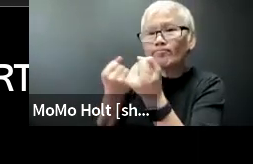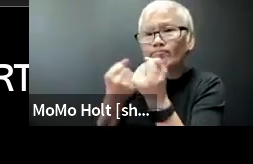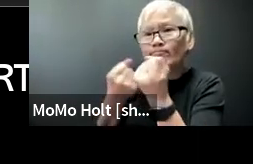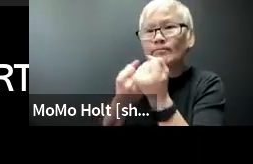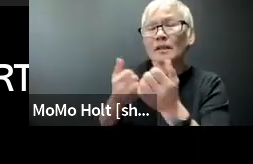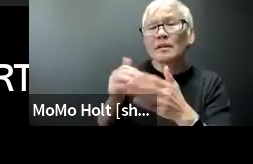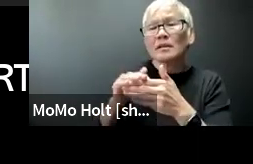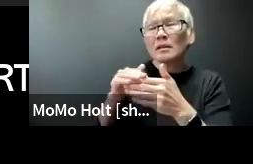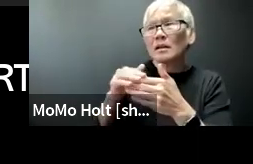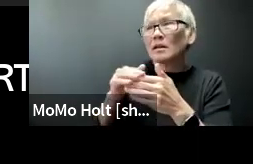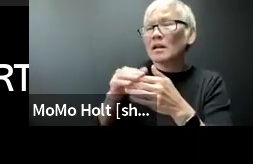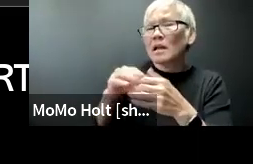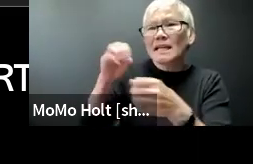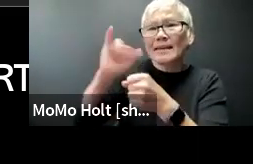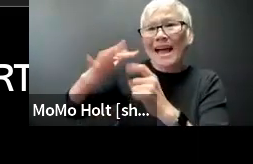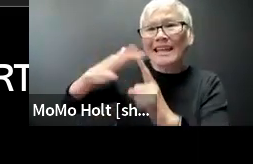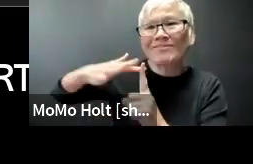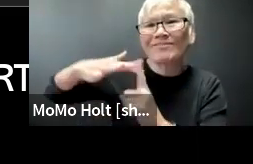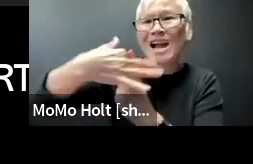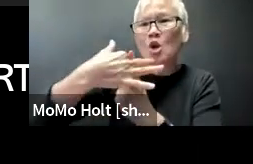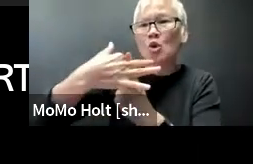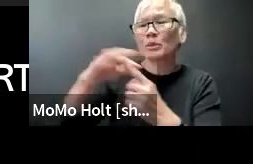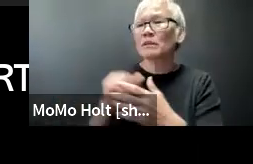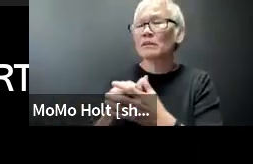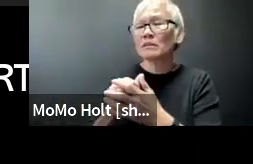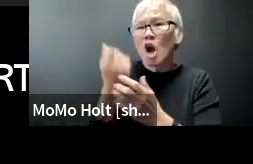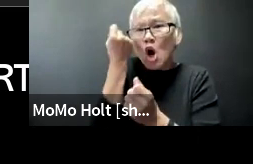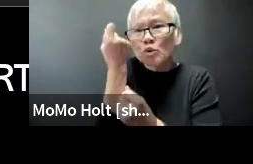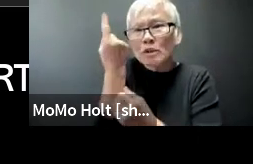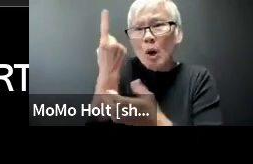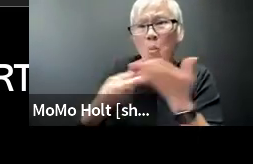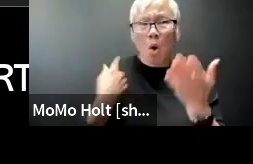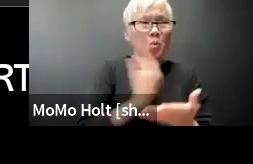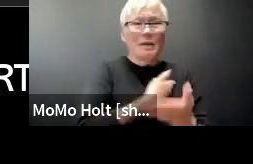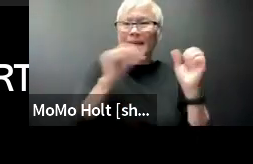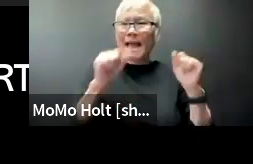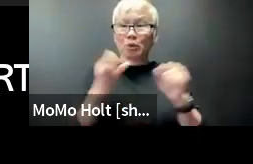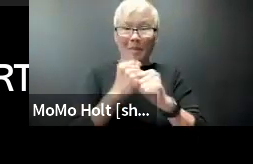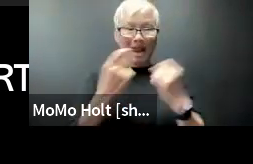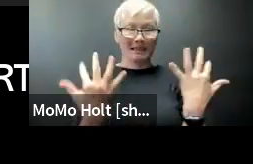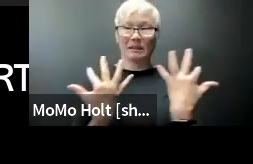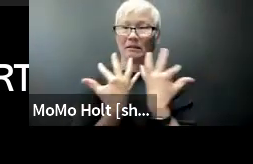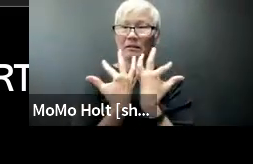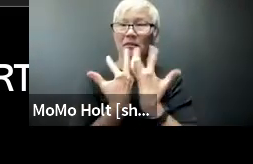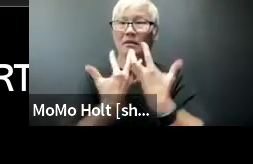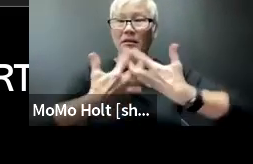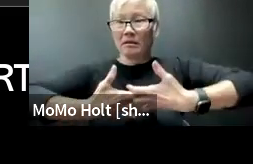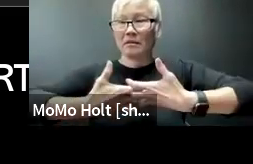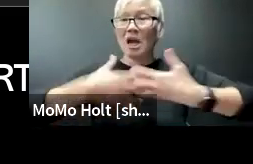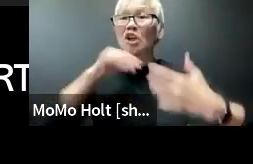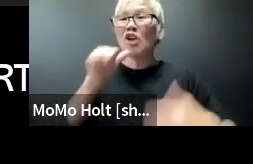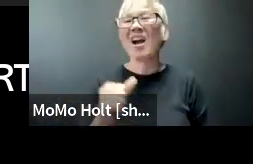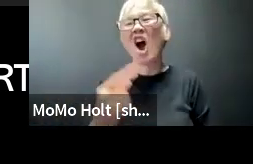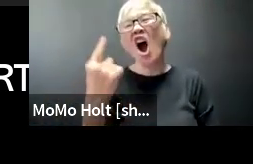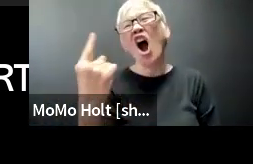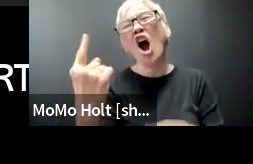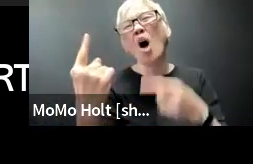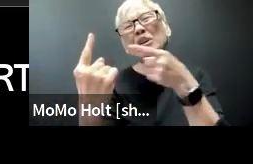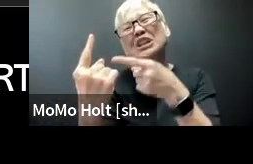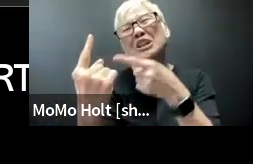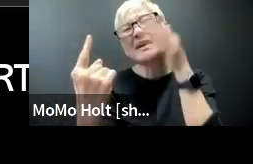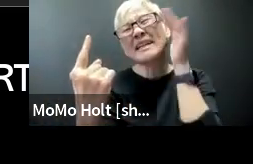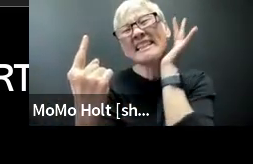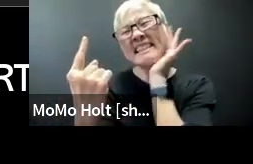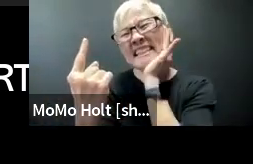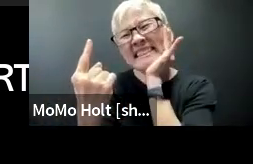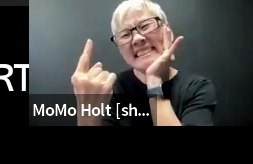into one like a child when you offer them nurturing supportive environments and understanding what it is that we could do together